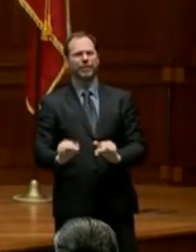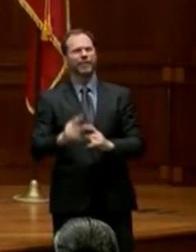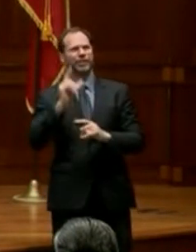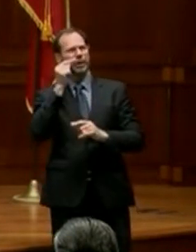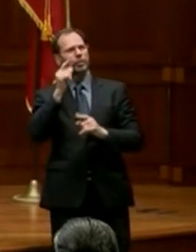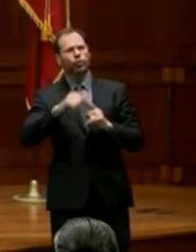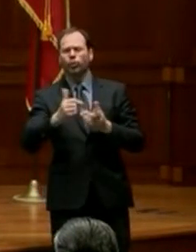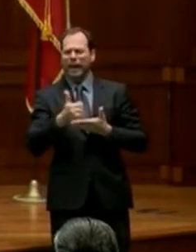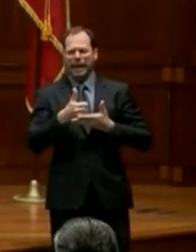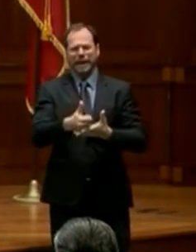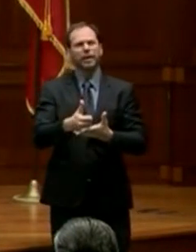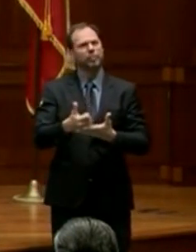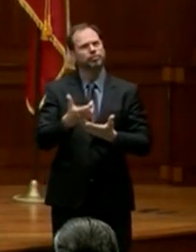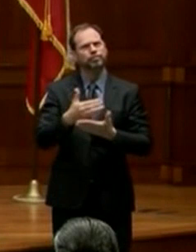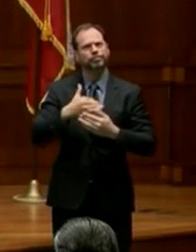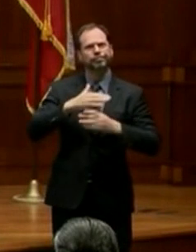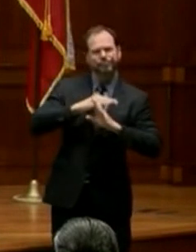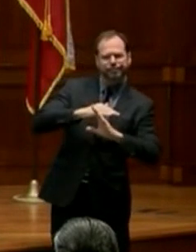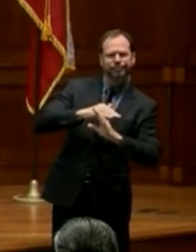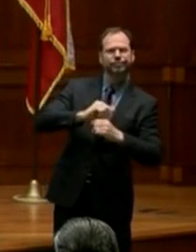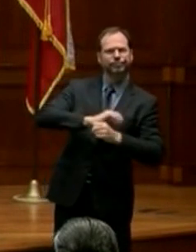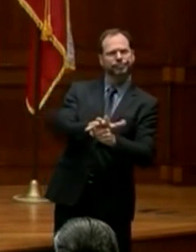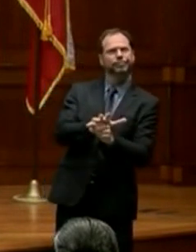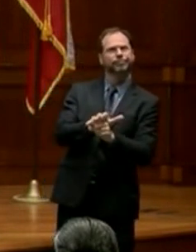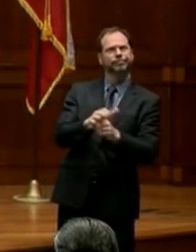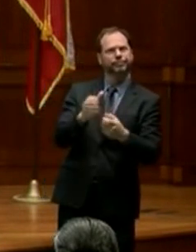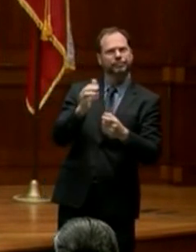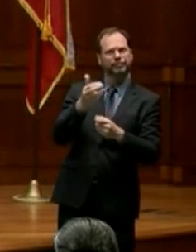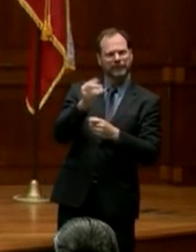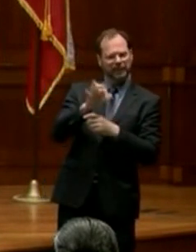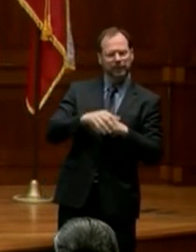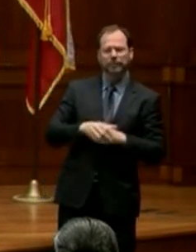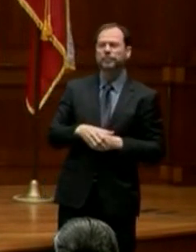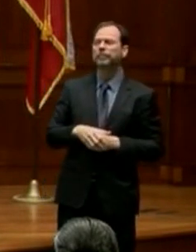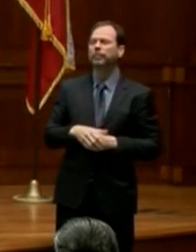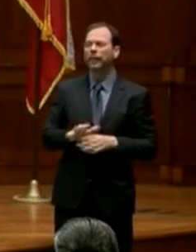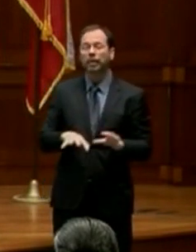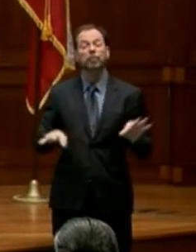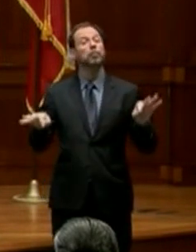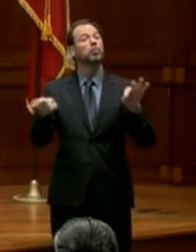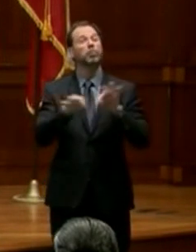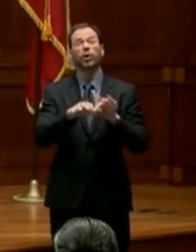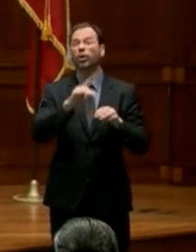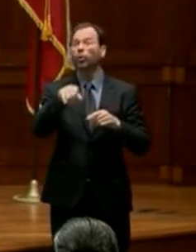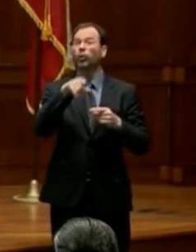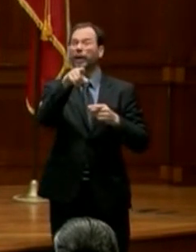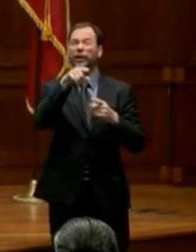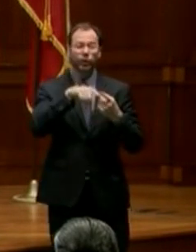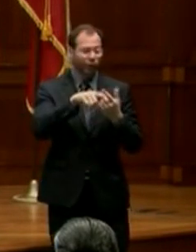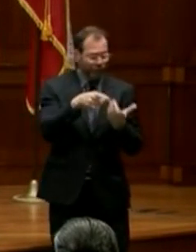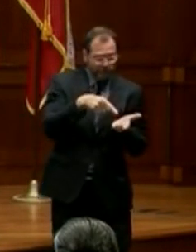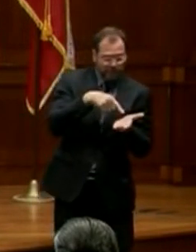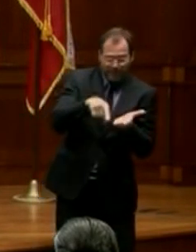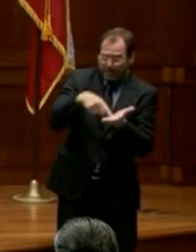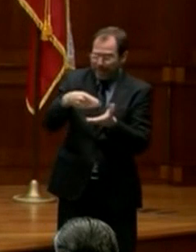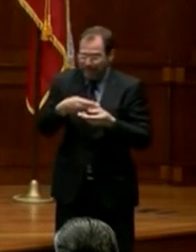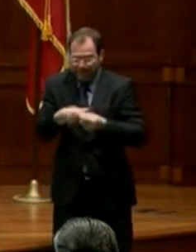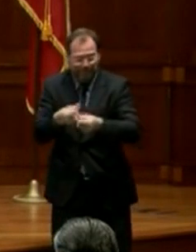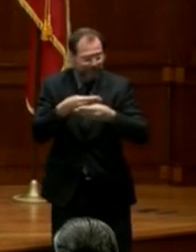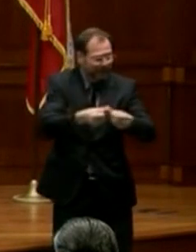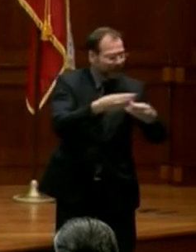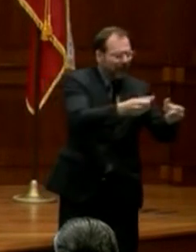robustly respond to COVID-19. It is essential as you encounter expenses that you retain